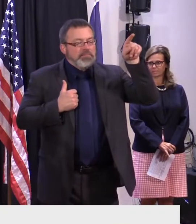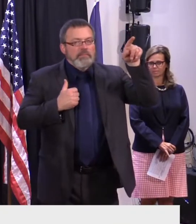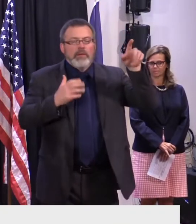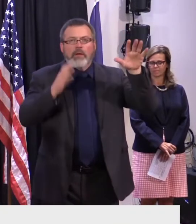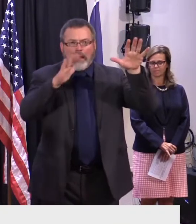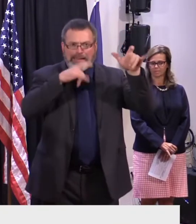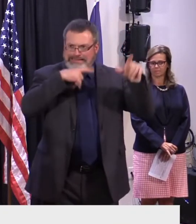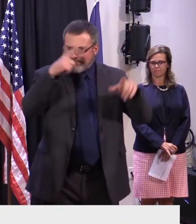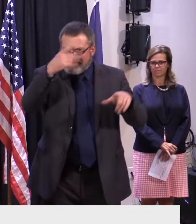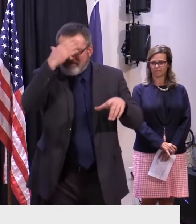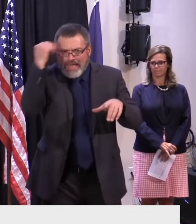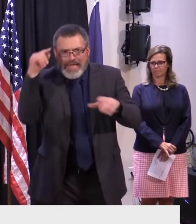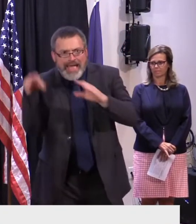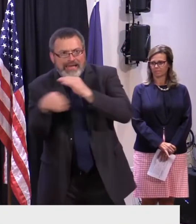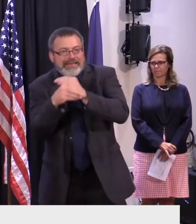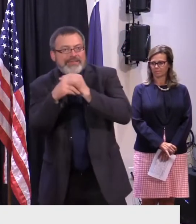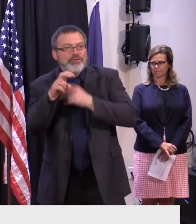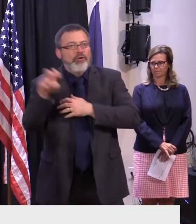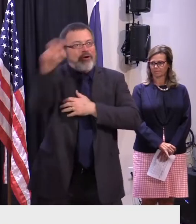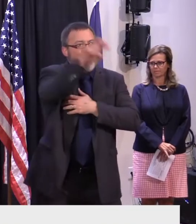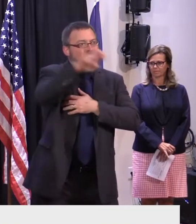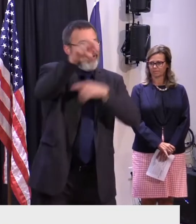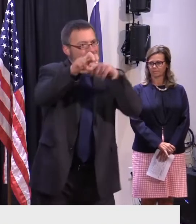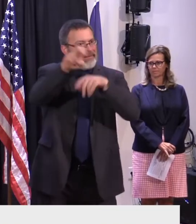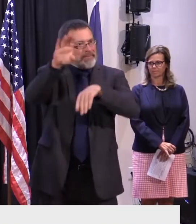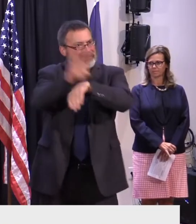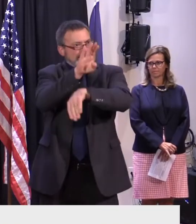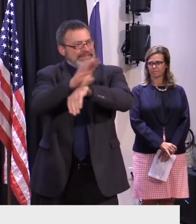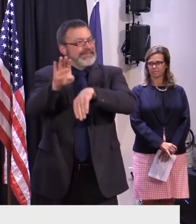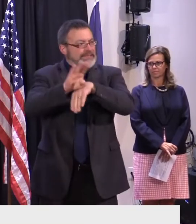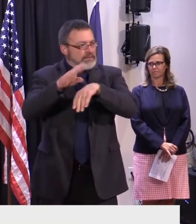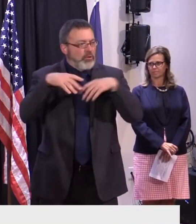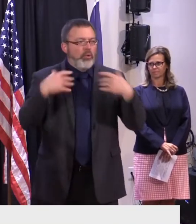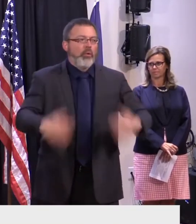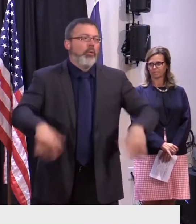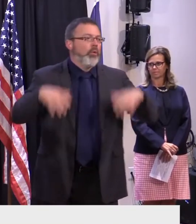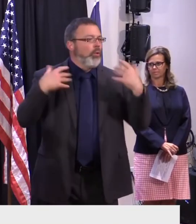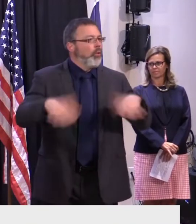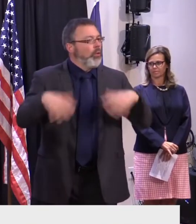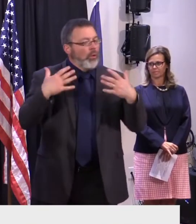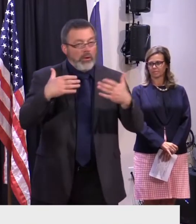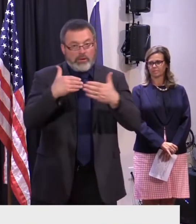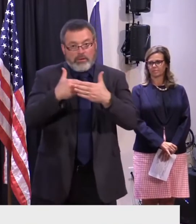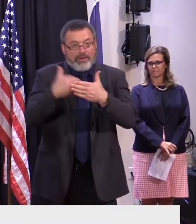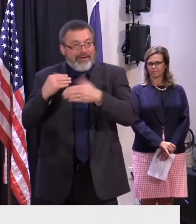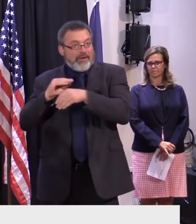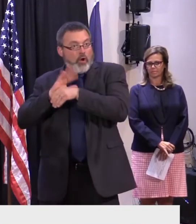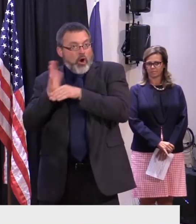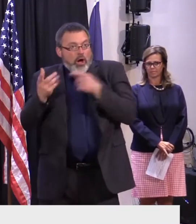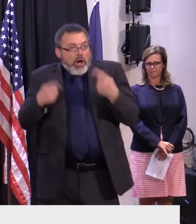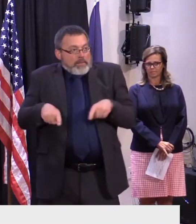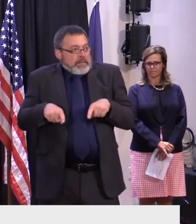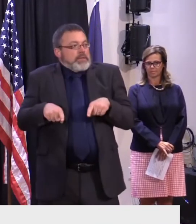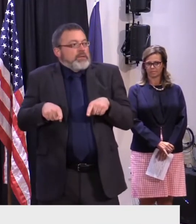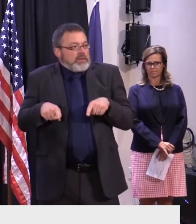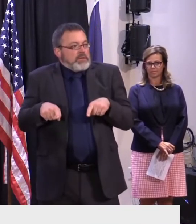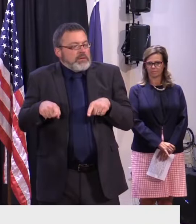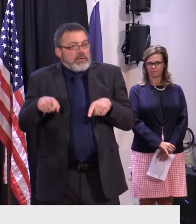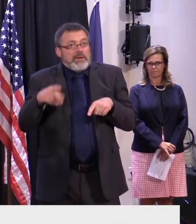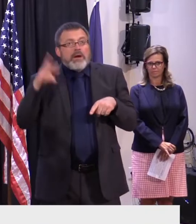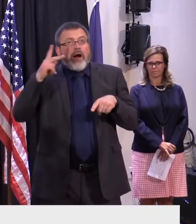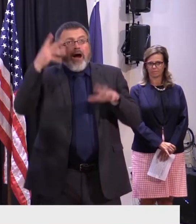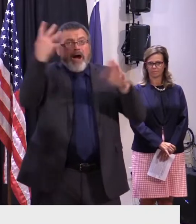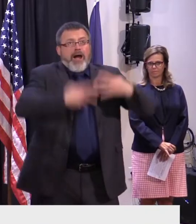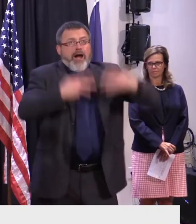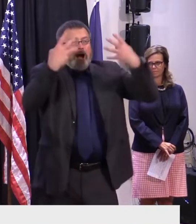plays an important role. Before the pandemic, Vermont welcomed more than 2 million Canadians every year, adding